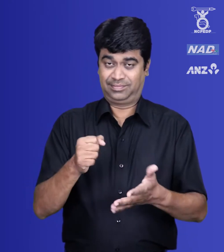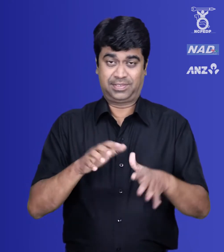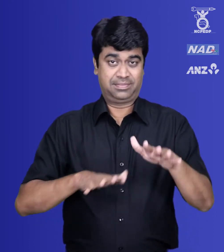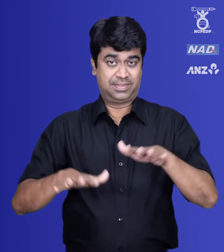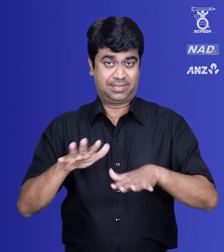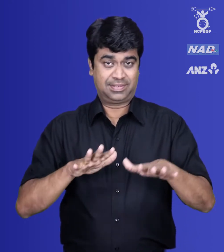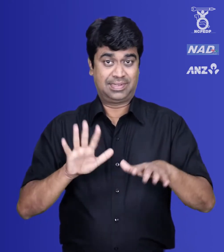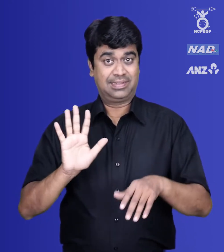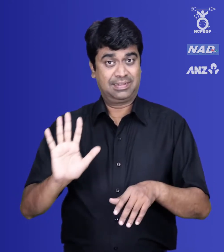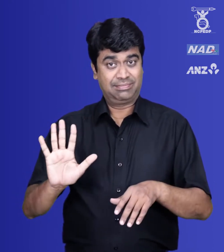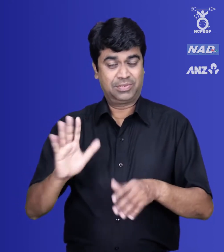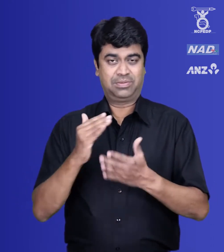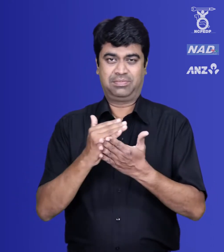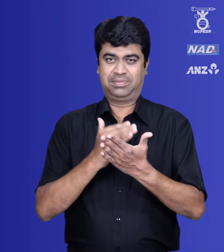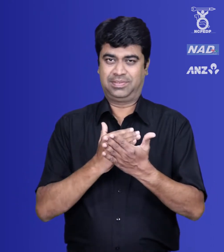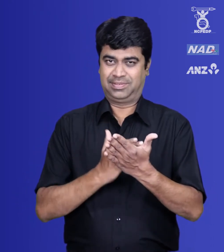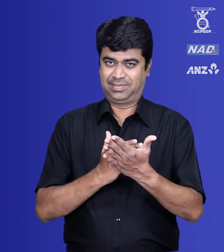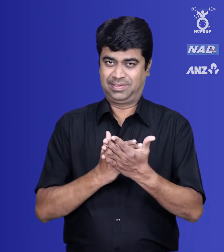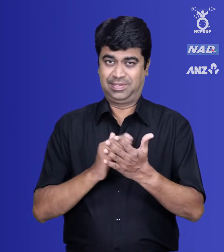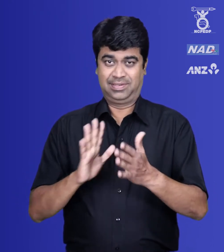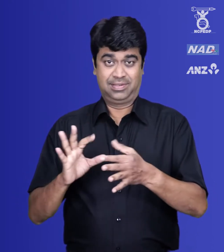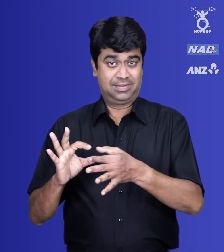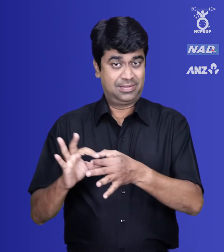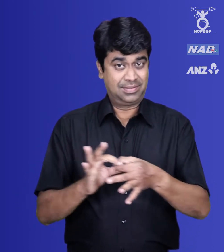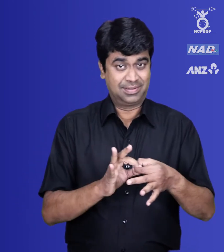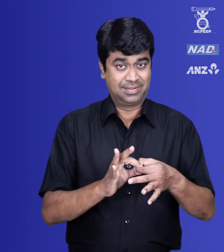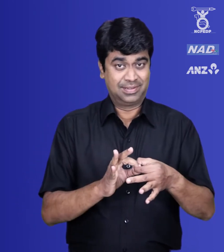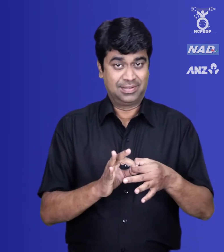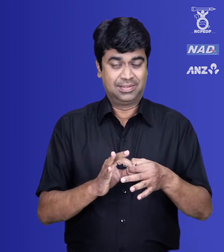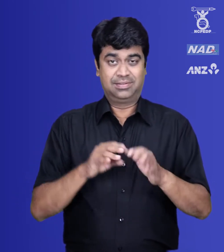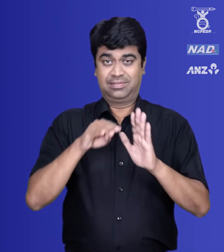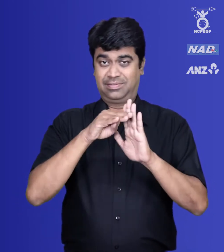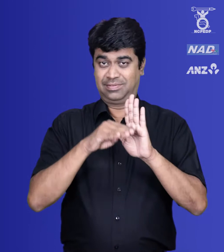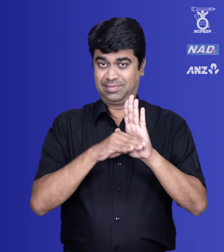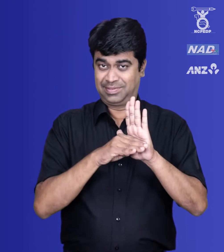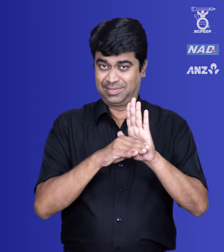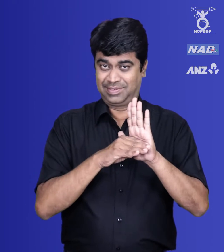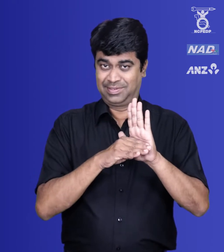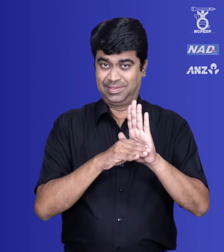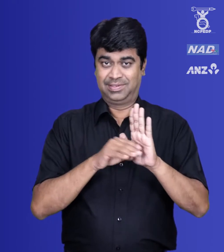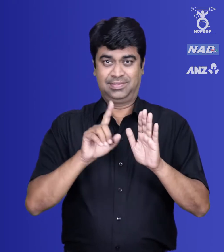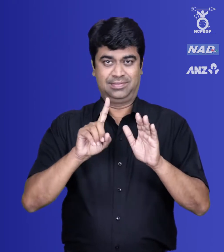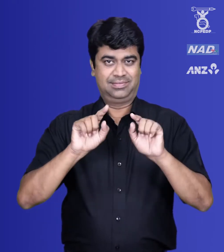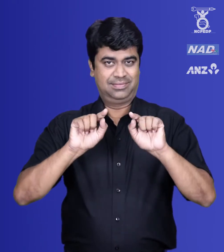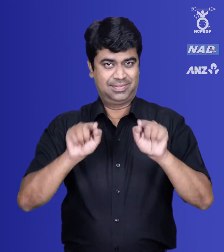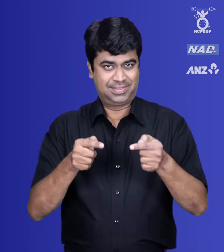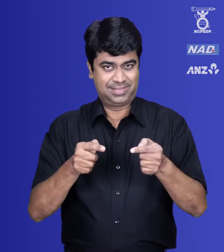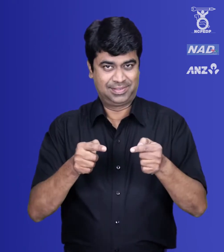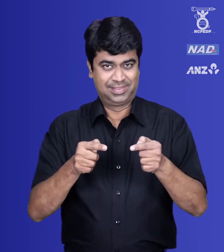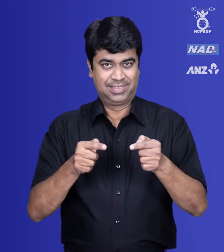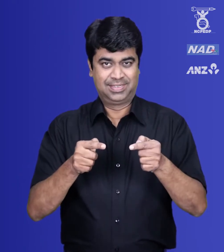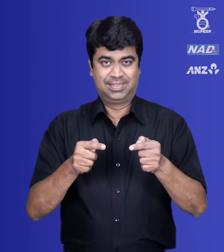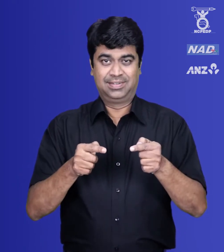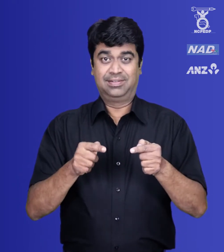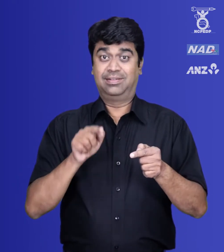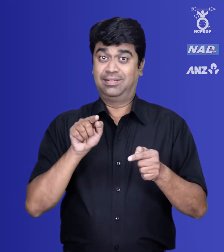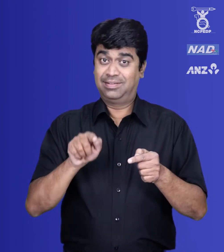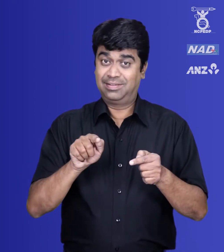The schemes and programs referred to in subsection 1 shall provide